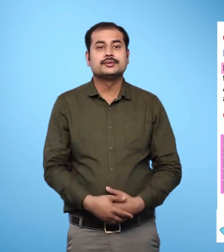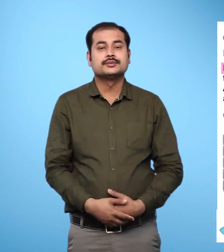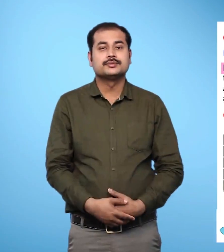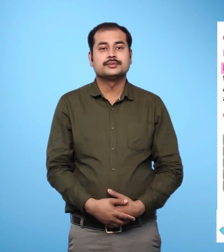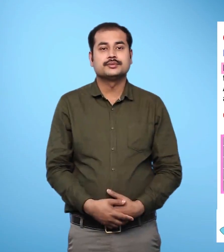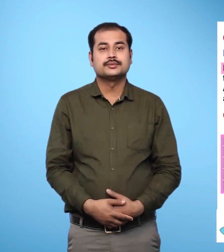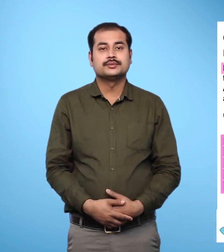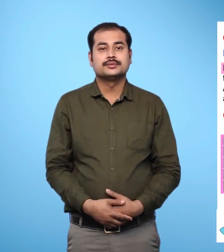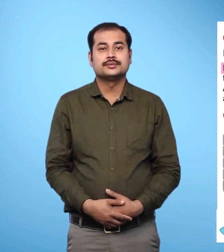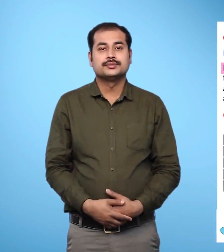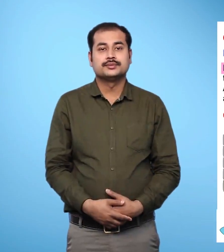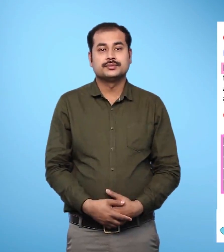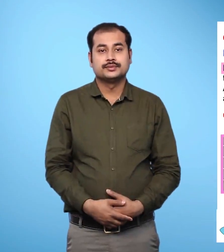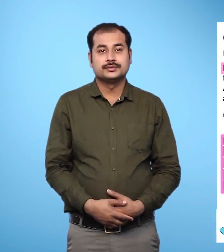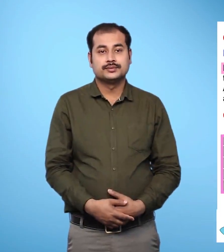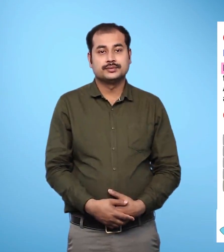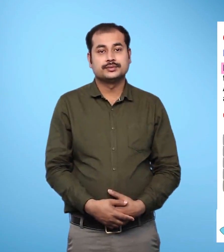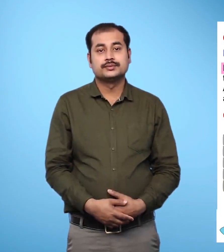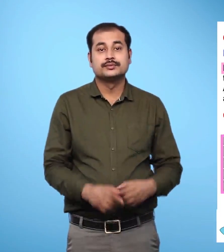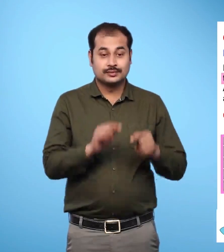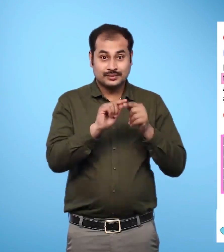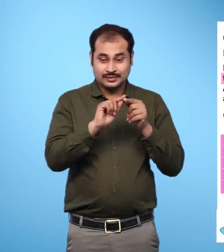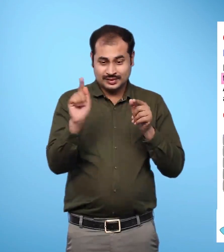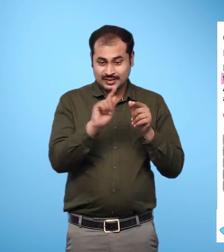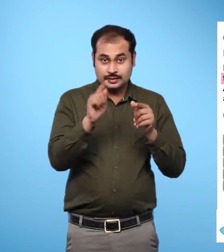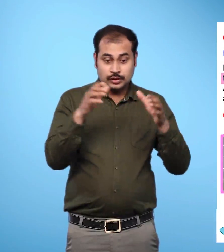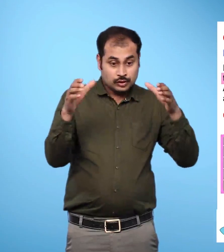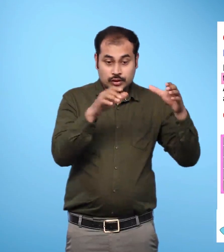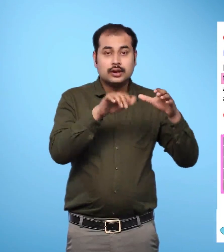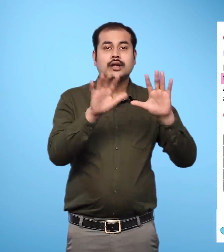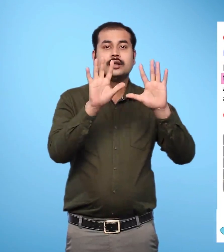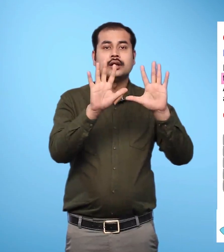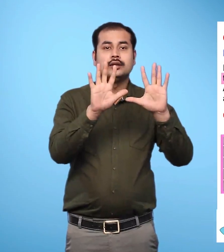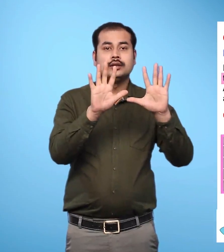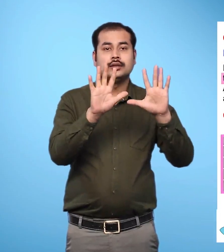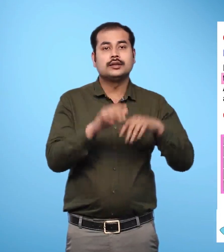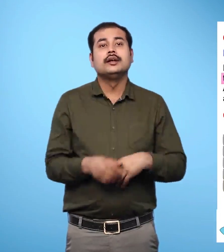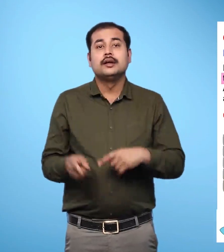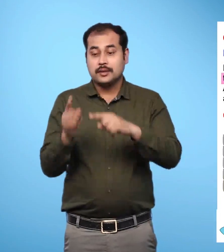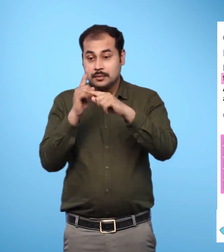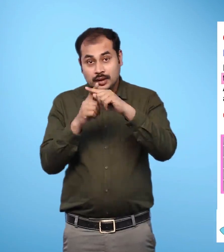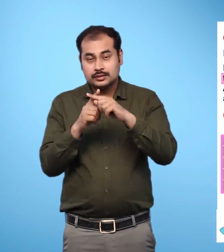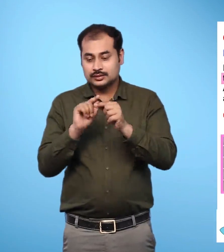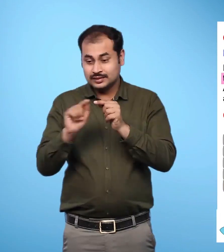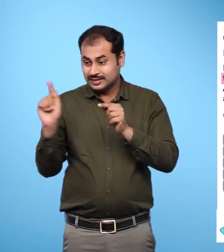2 shows a bundle of 10 matchsticks plus a single matchstick.